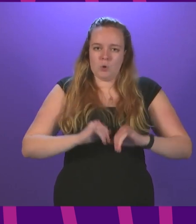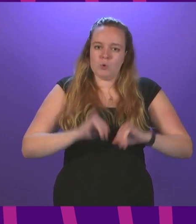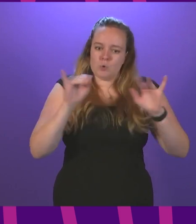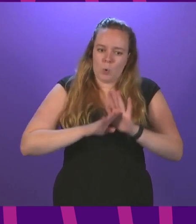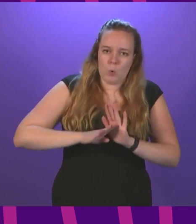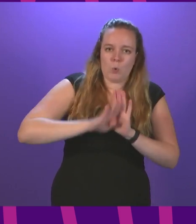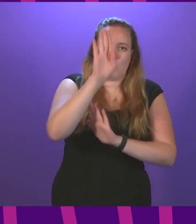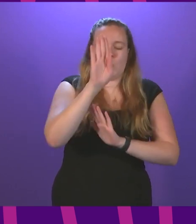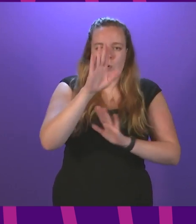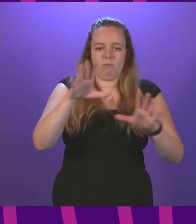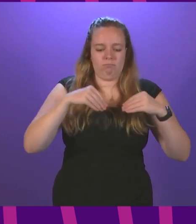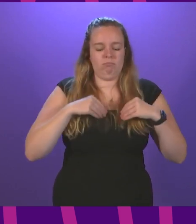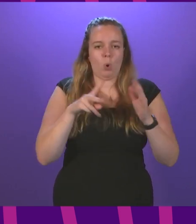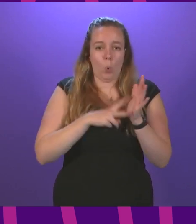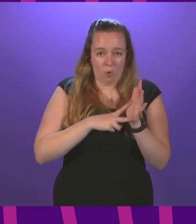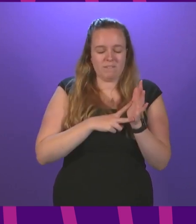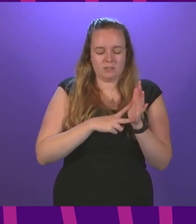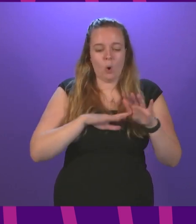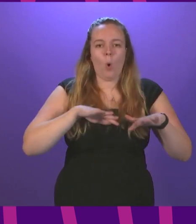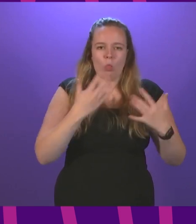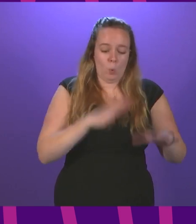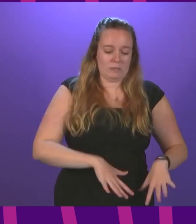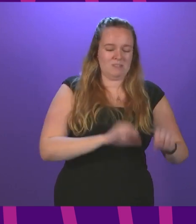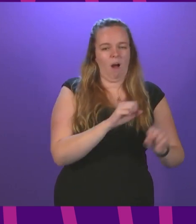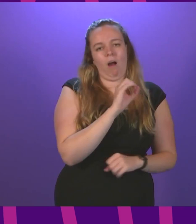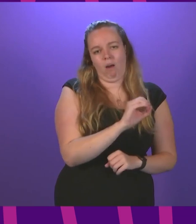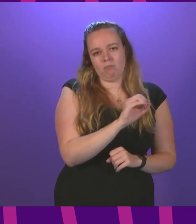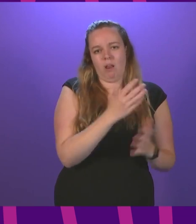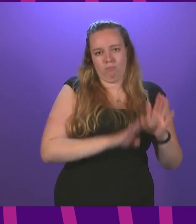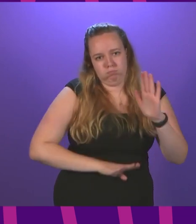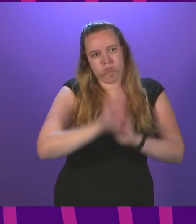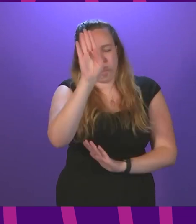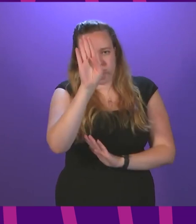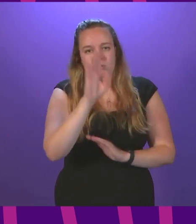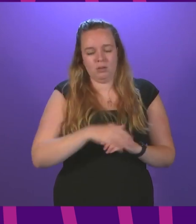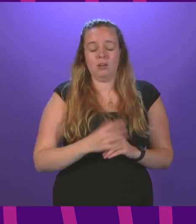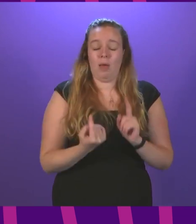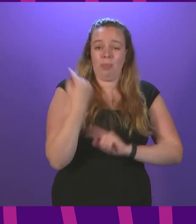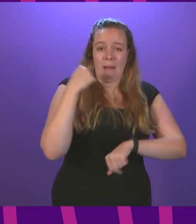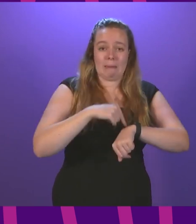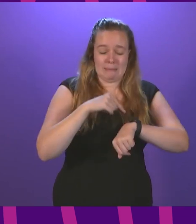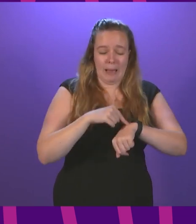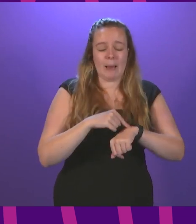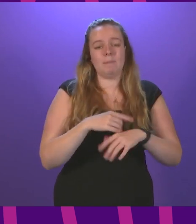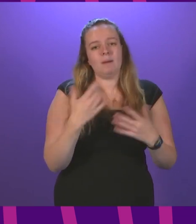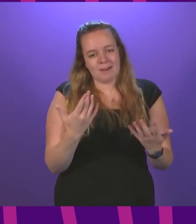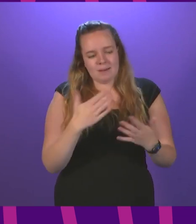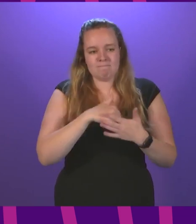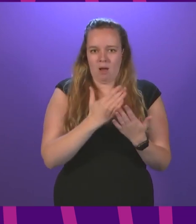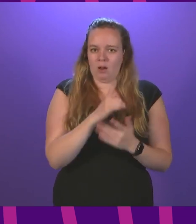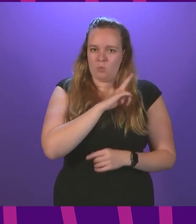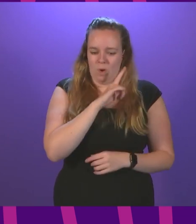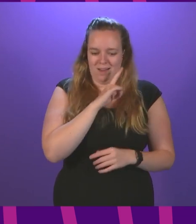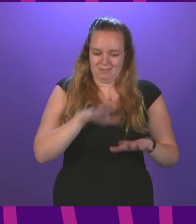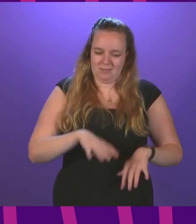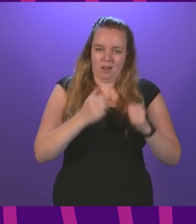rapid increase in cases, albeit from a much lower base level than is currently the case. And back then, this was, at least in part, down to